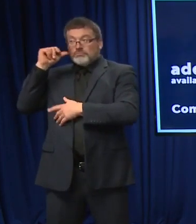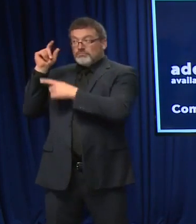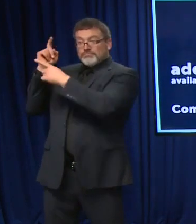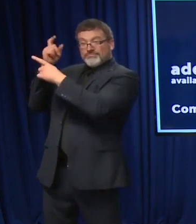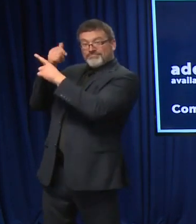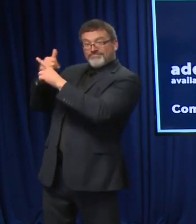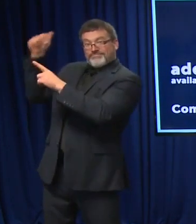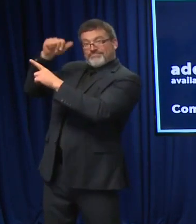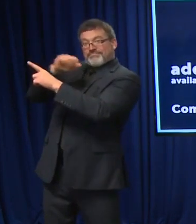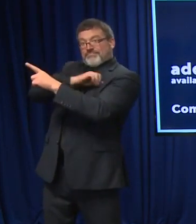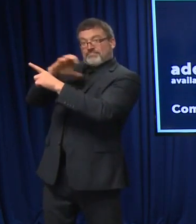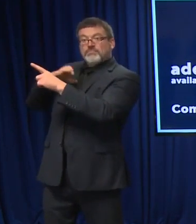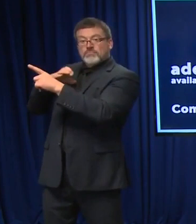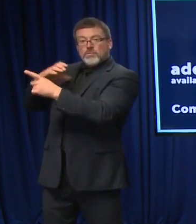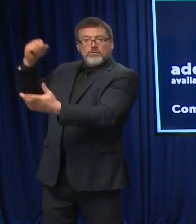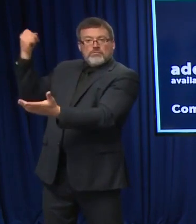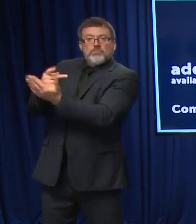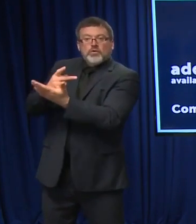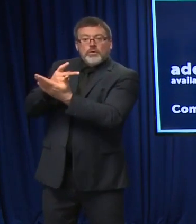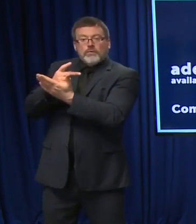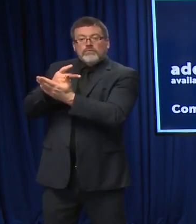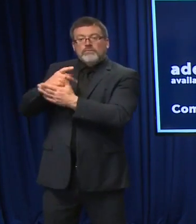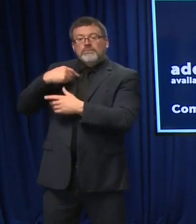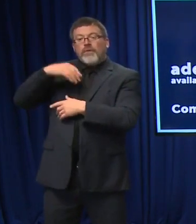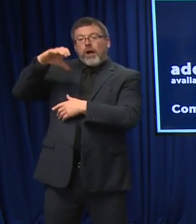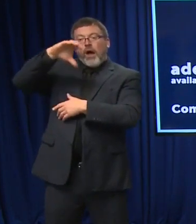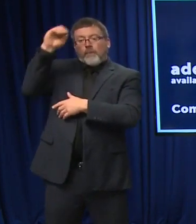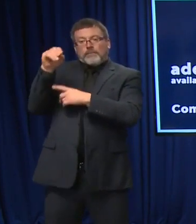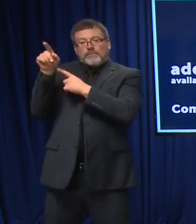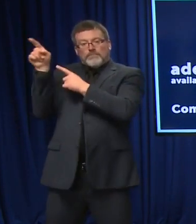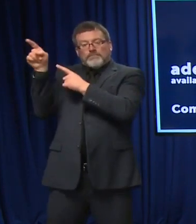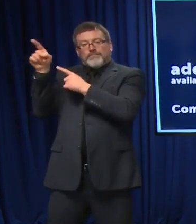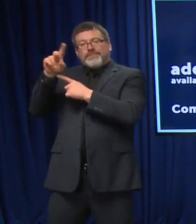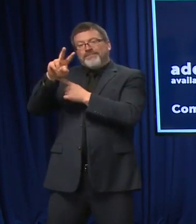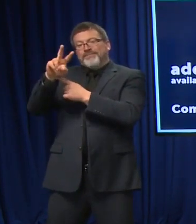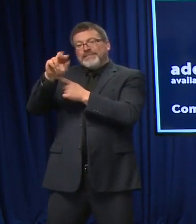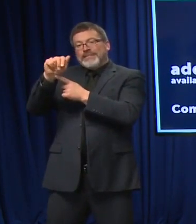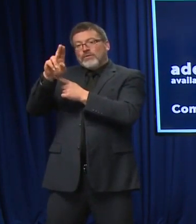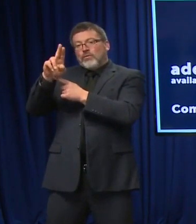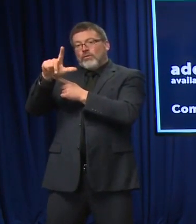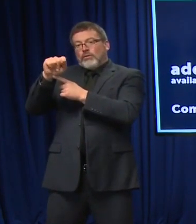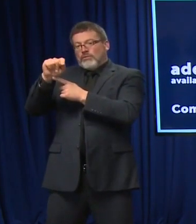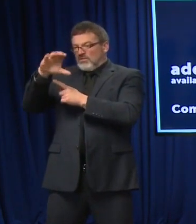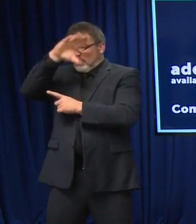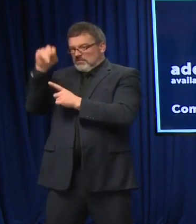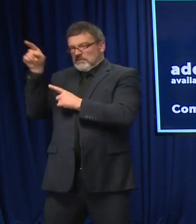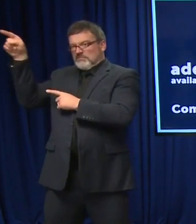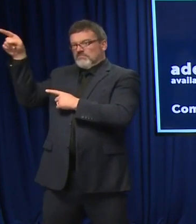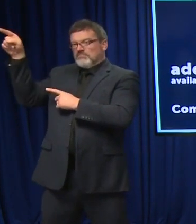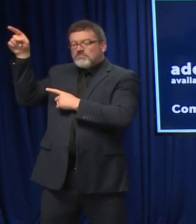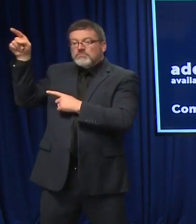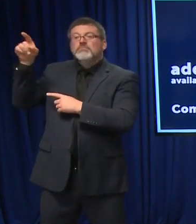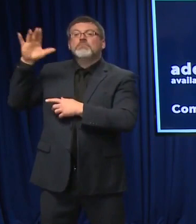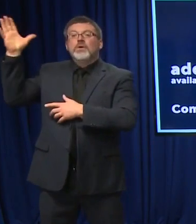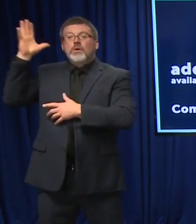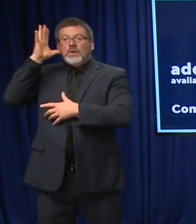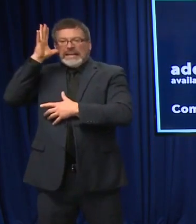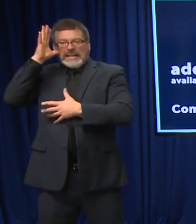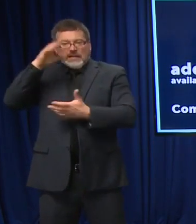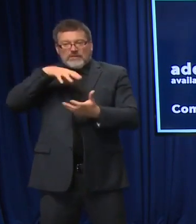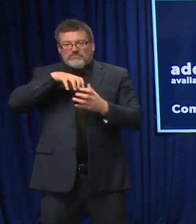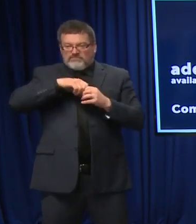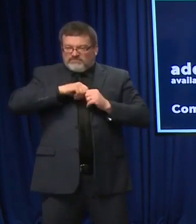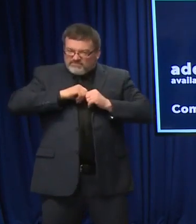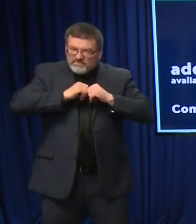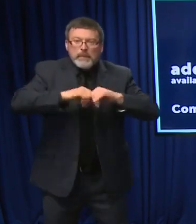contract with a company called Vault, and Vault is going to supply the state with another 100,000 at-home PCR tests in December.